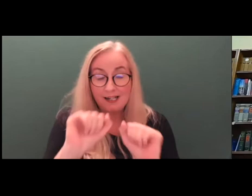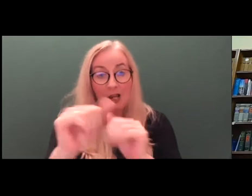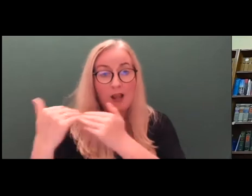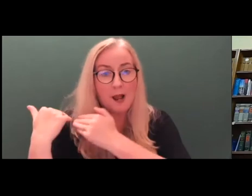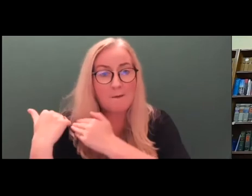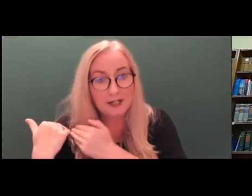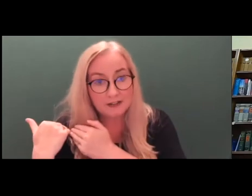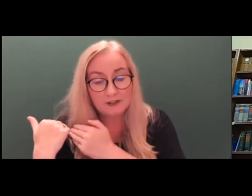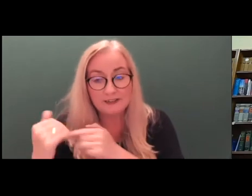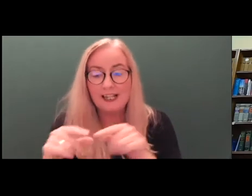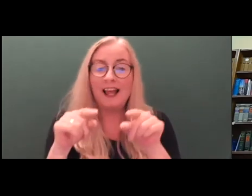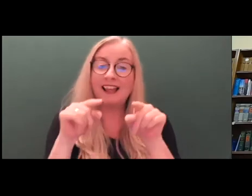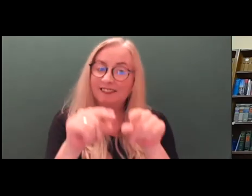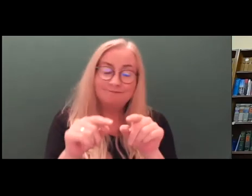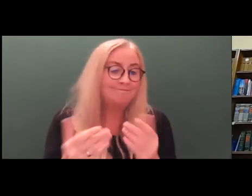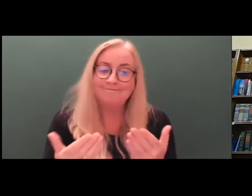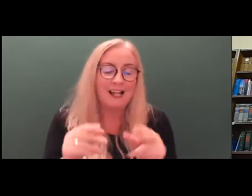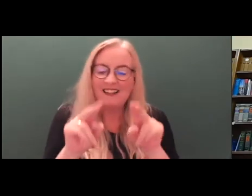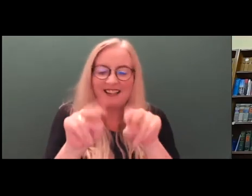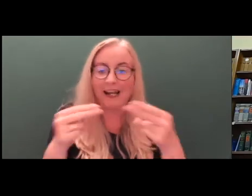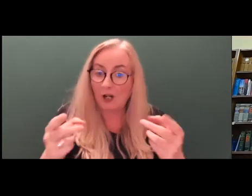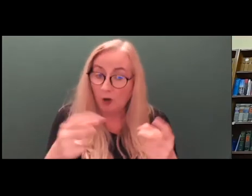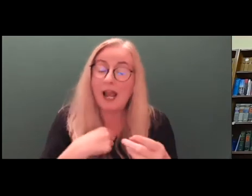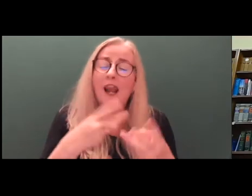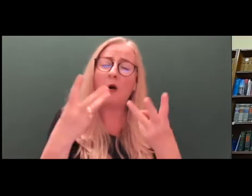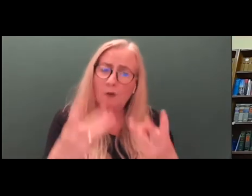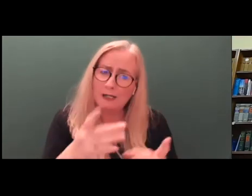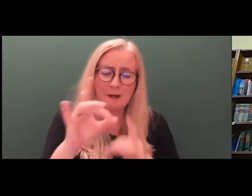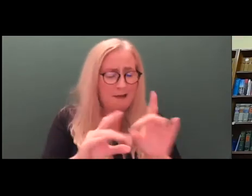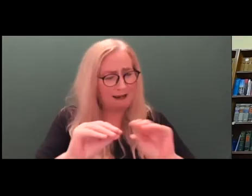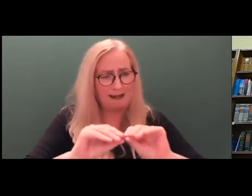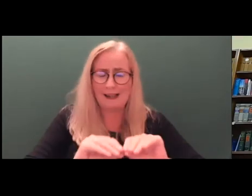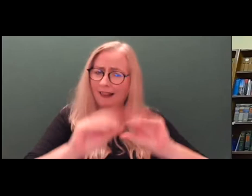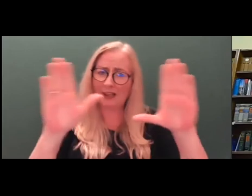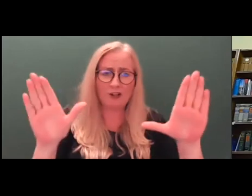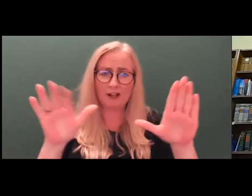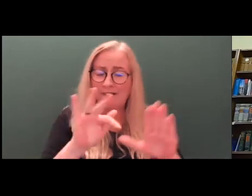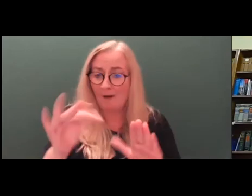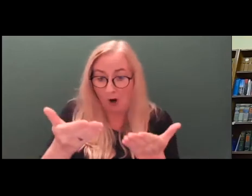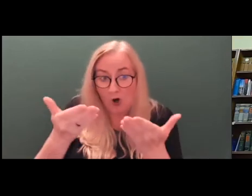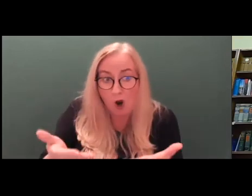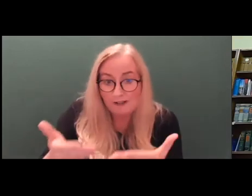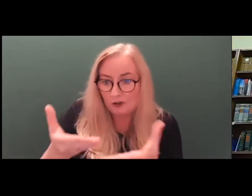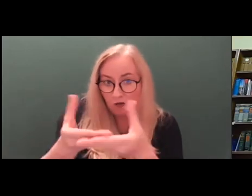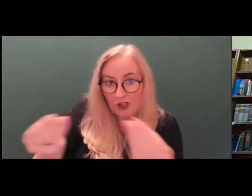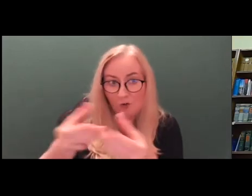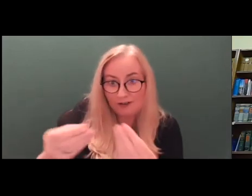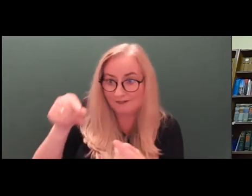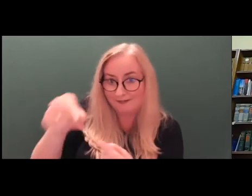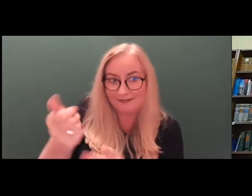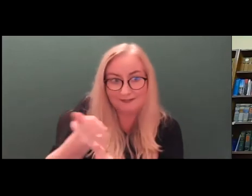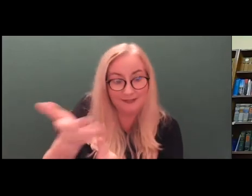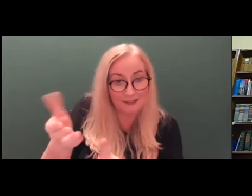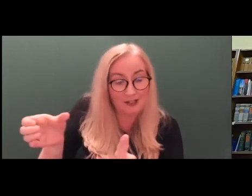This it cannot do, and I want to make that perfectly clear from current resources. Having